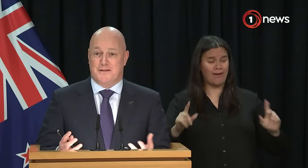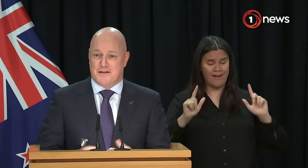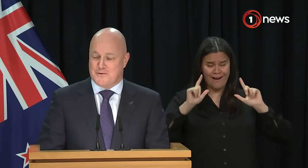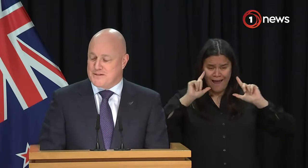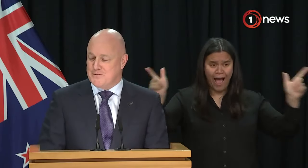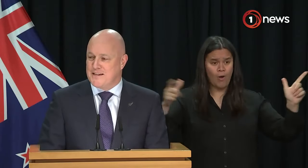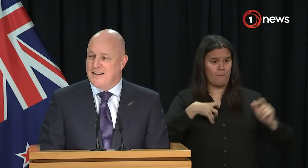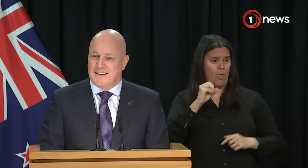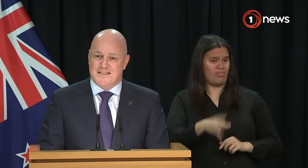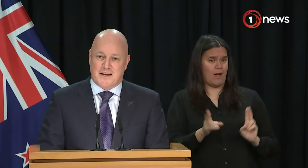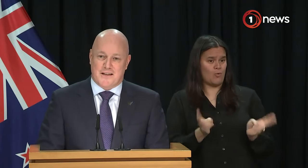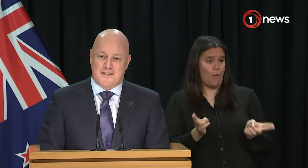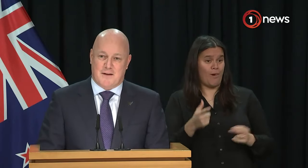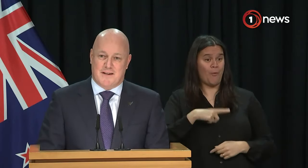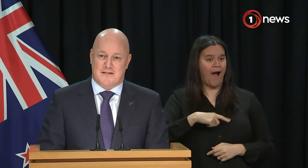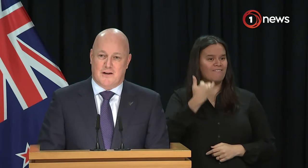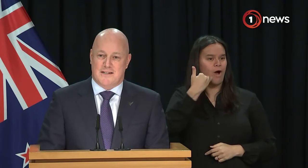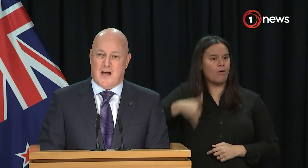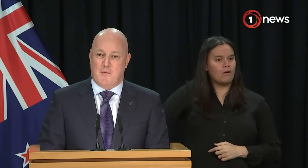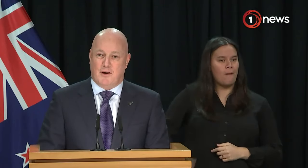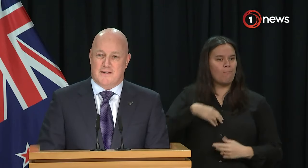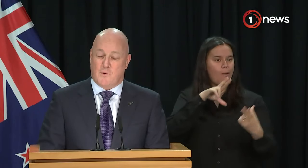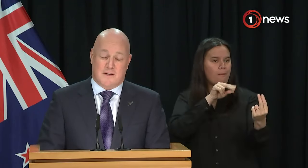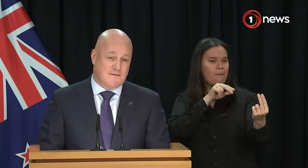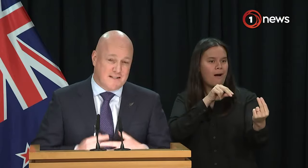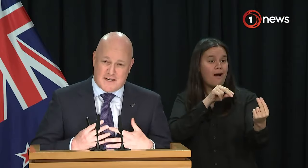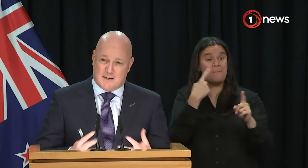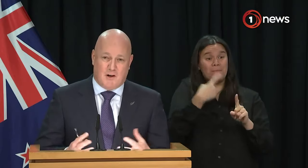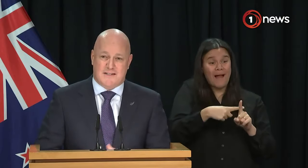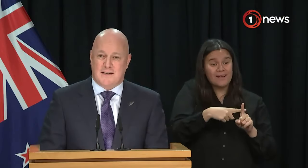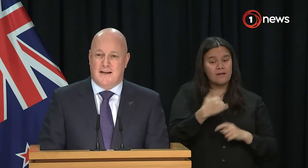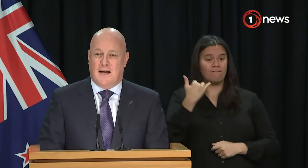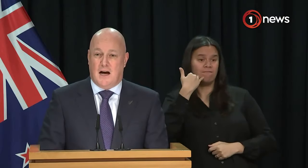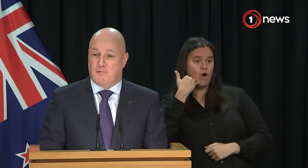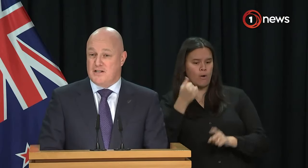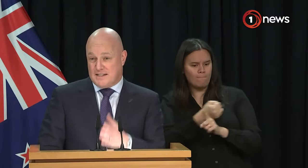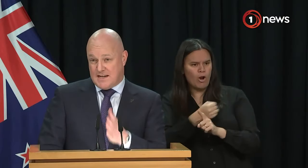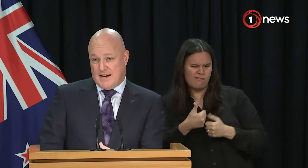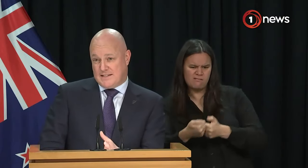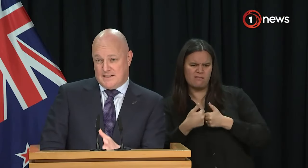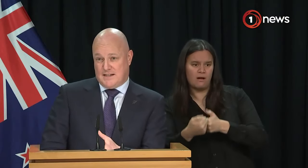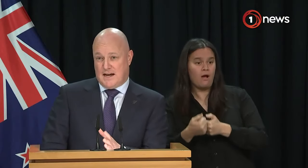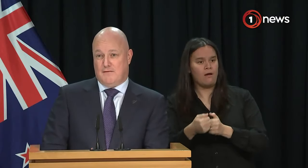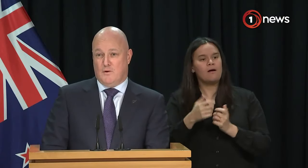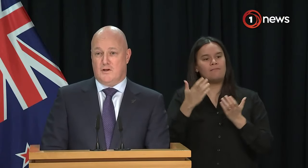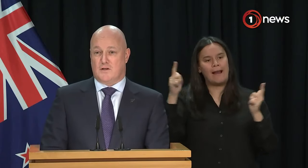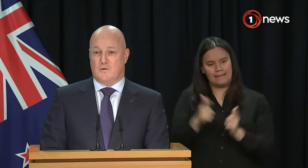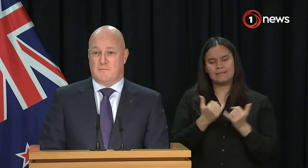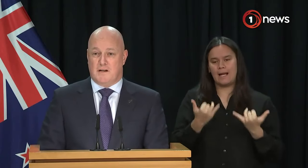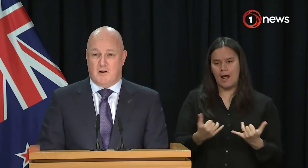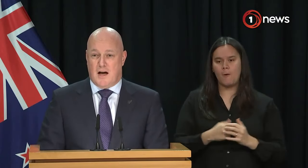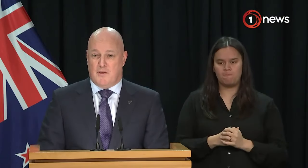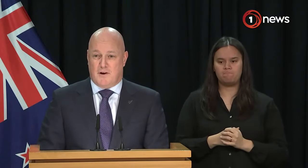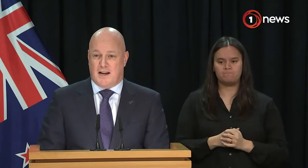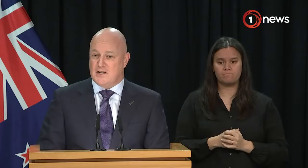to each other and using their social skills and the second thing that's happening is there's a lot less cyber bullying. So we think it's a fantastic policy. I appreciate today is the D-Day for new